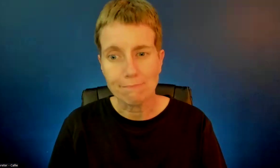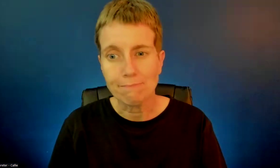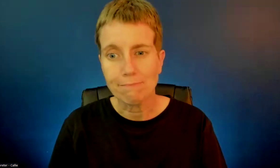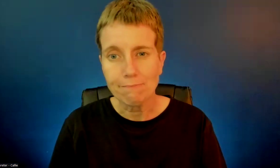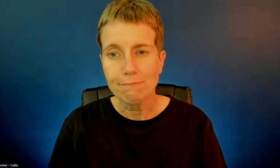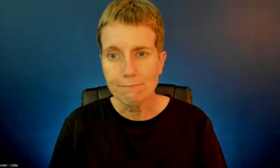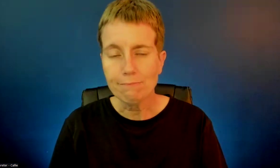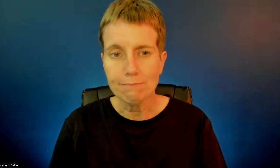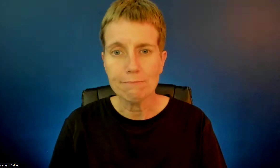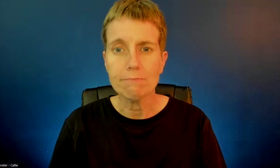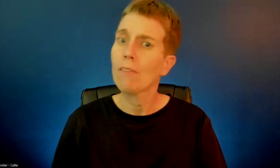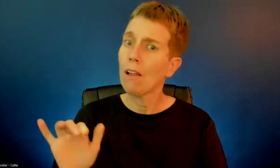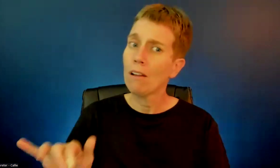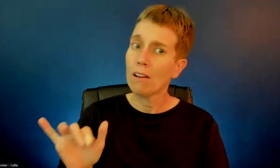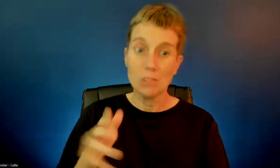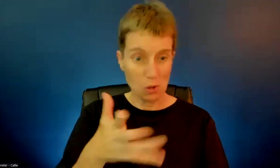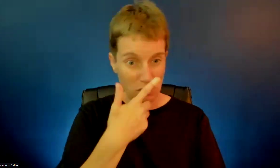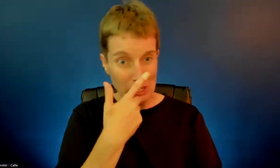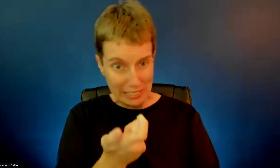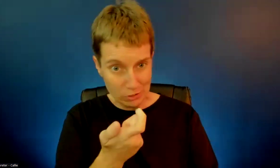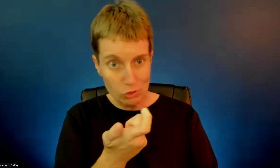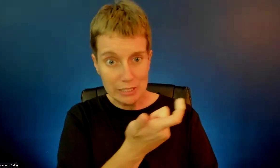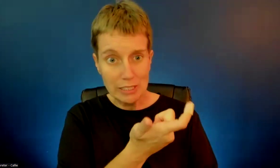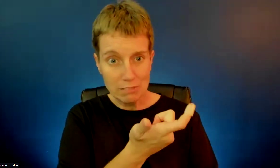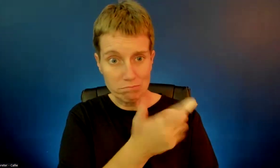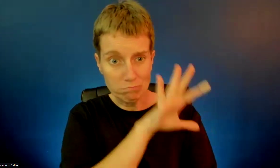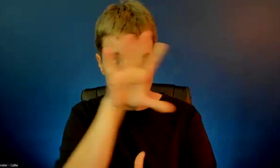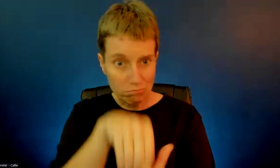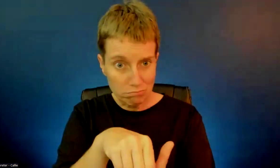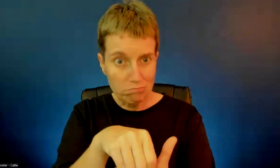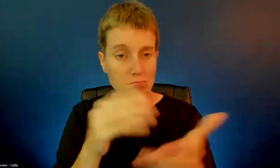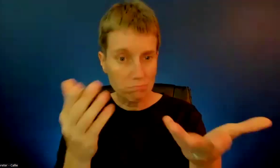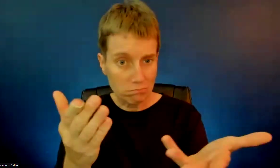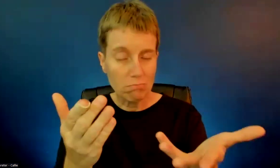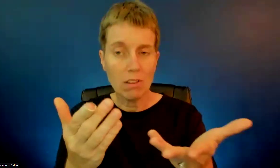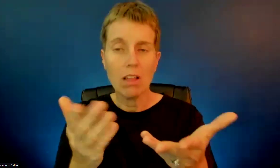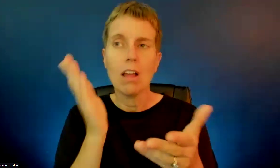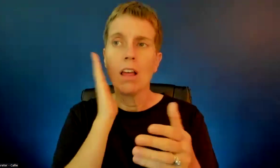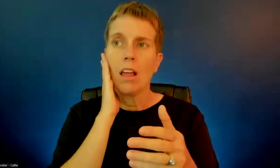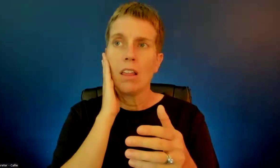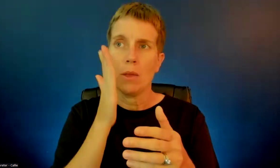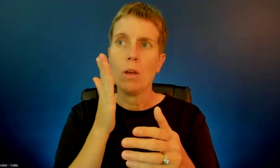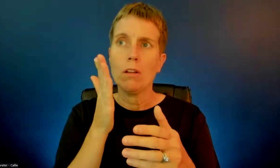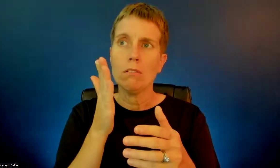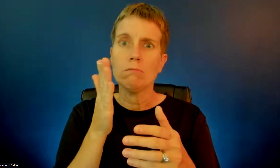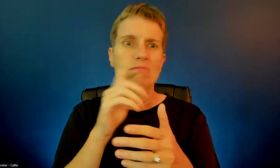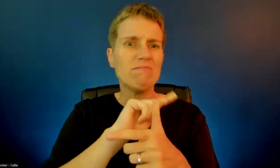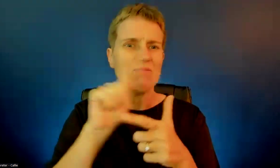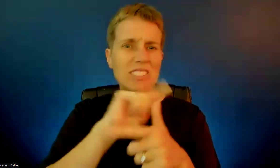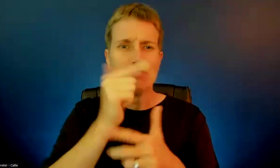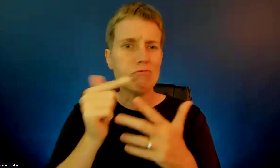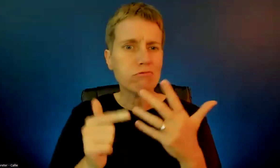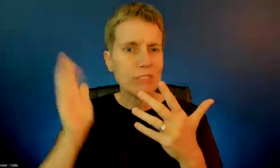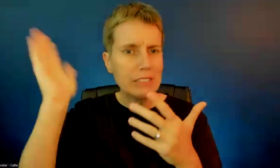So if anybody is interested in hearing more about that, there'll be some speakers and food truck,